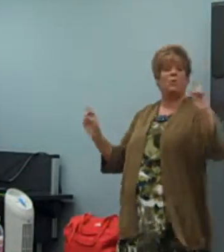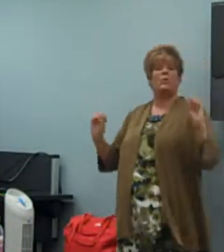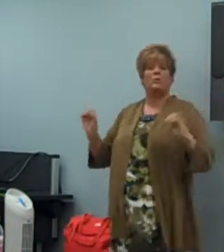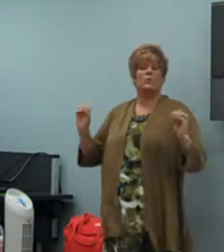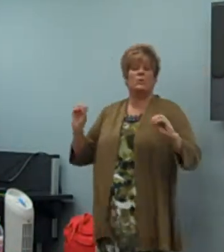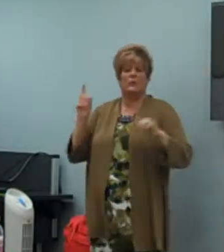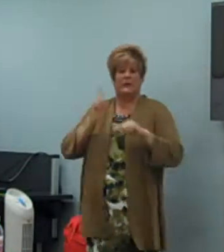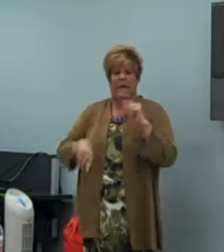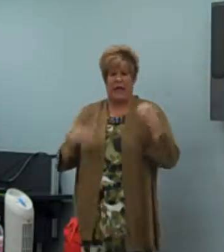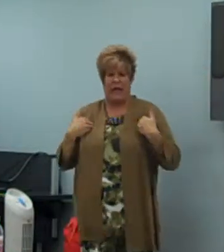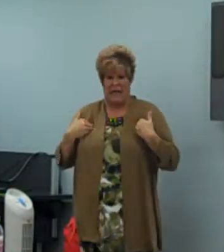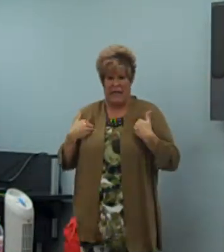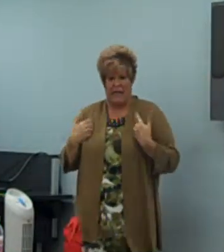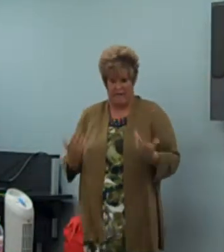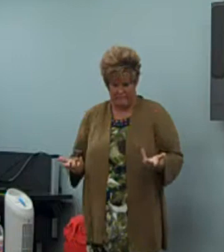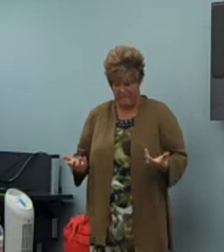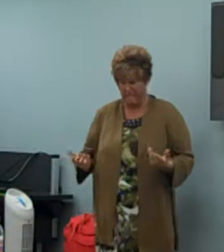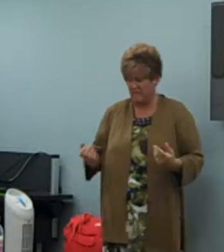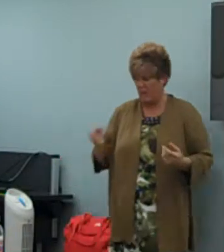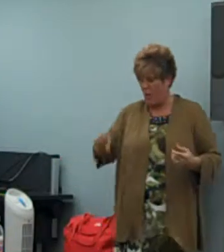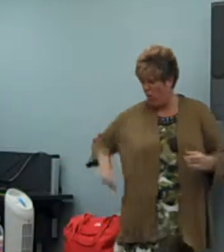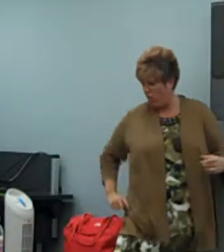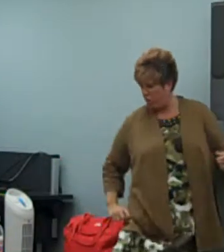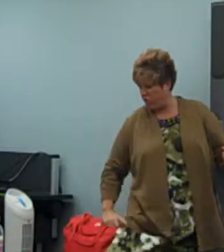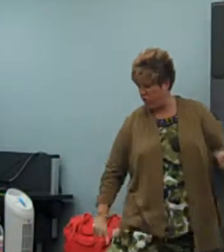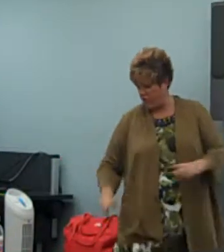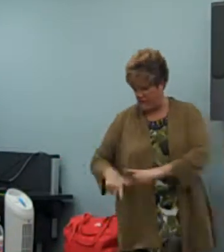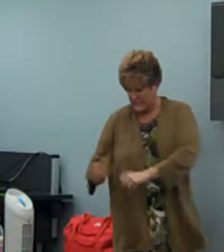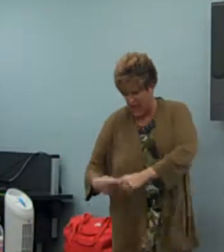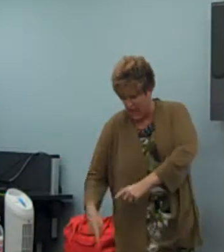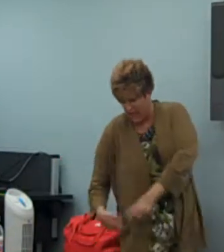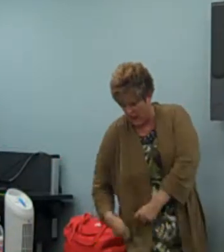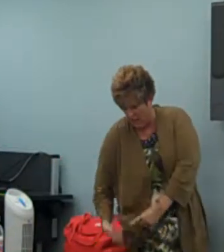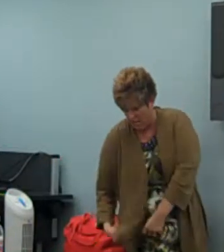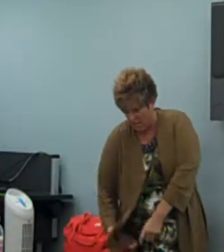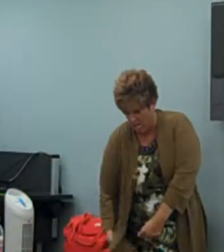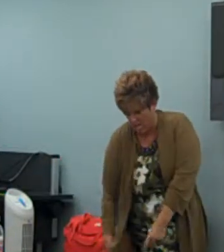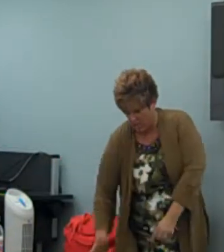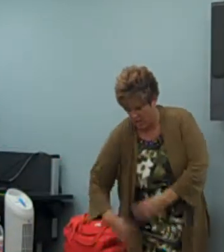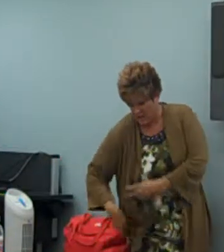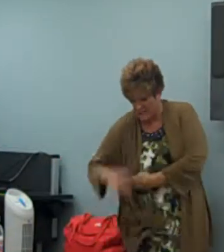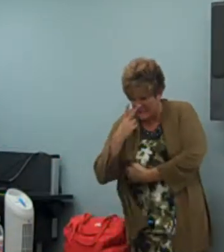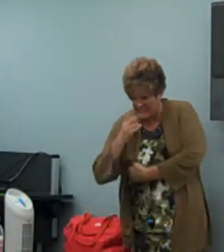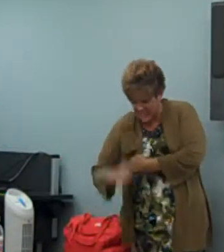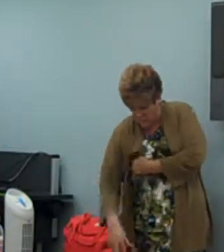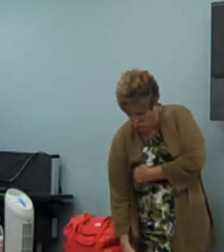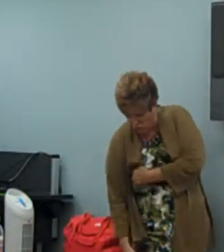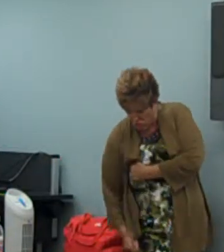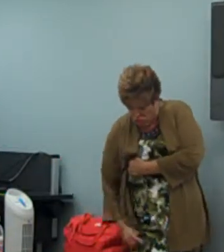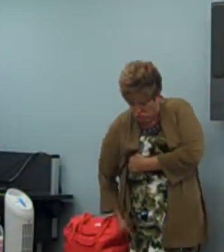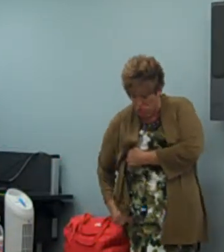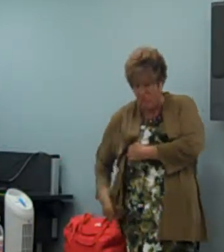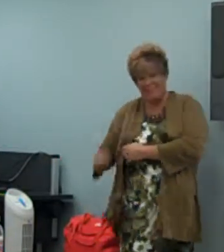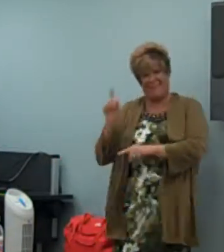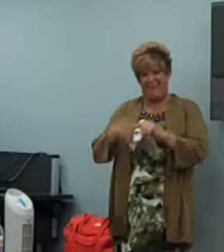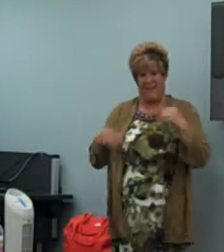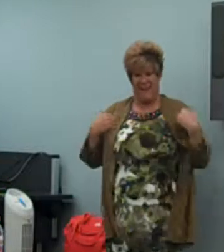on the back, the pockets, you can't say anything like that. You know, or the ties on the side, and you can see the